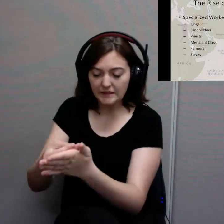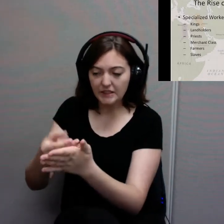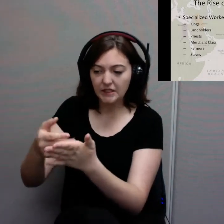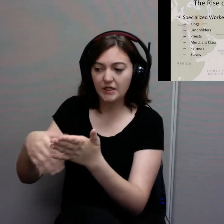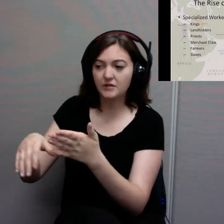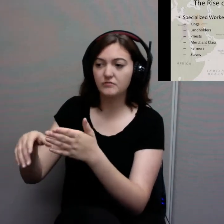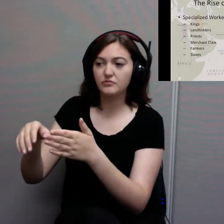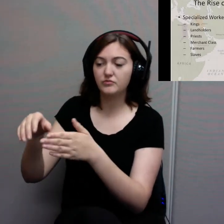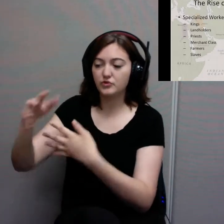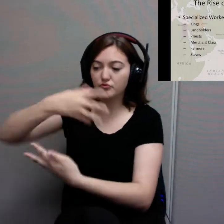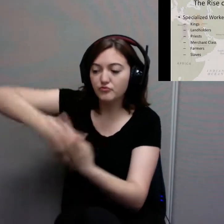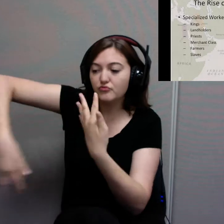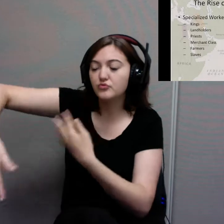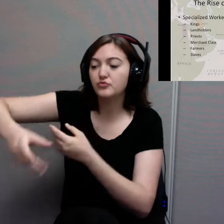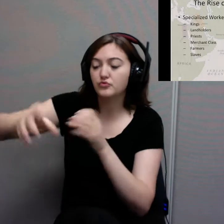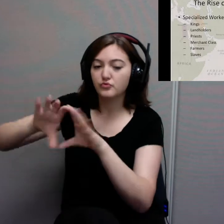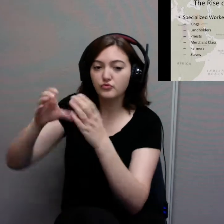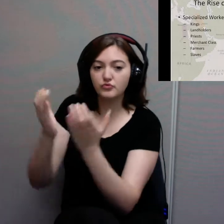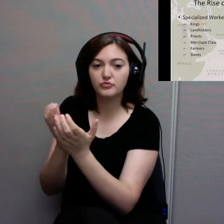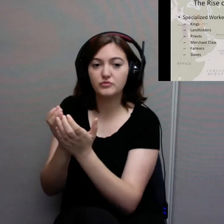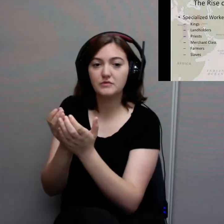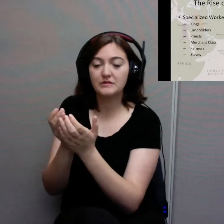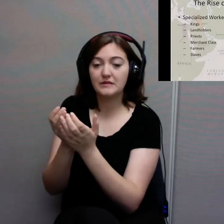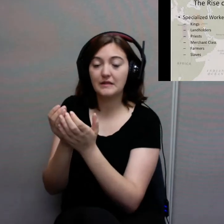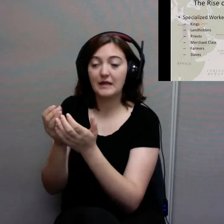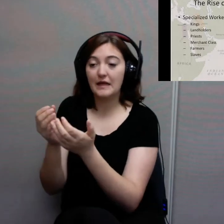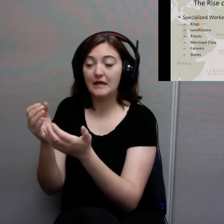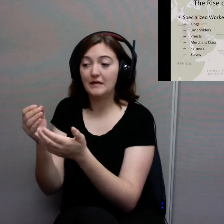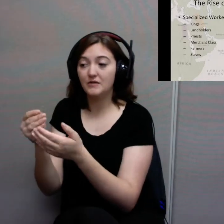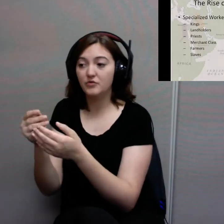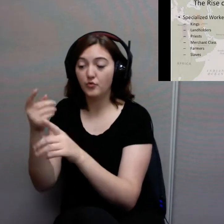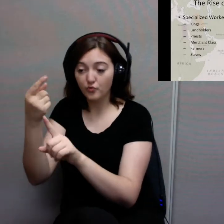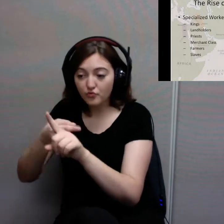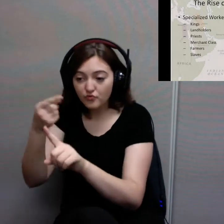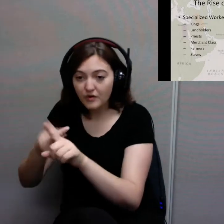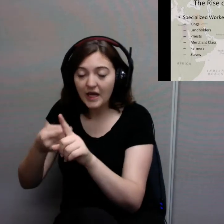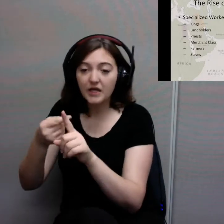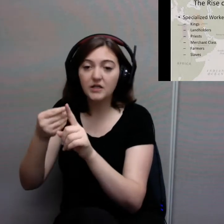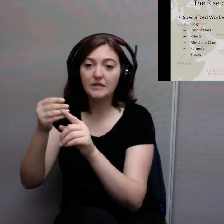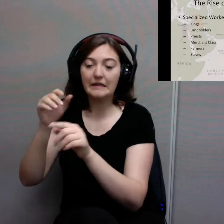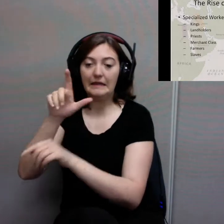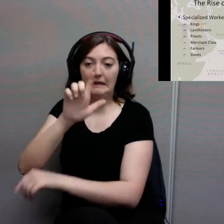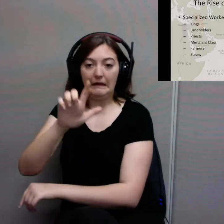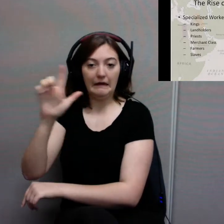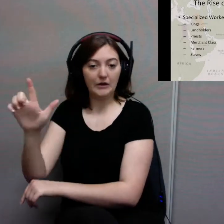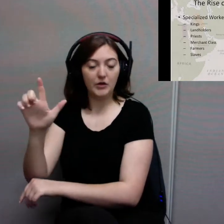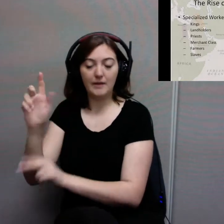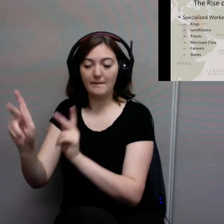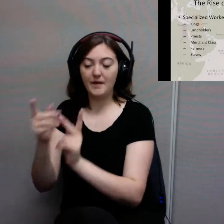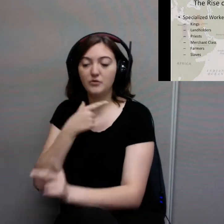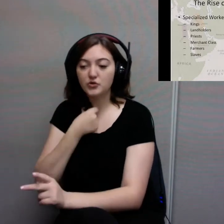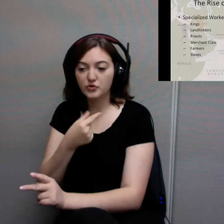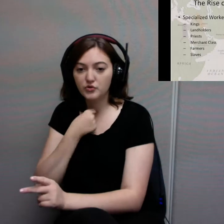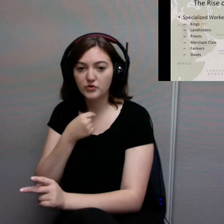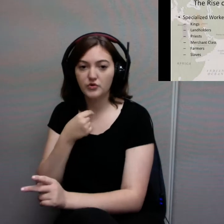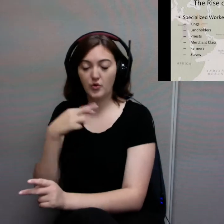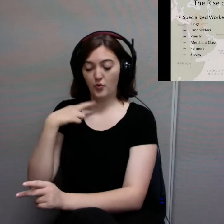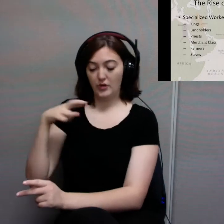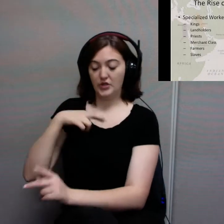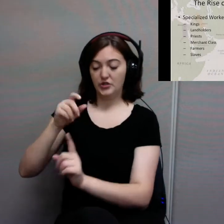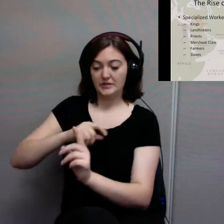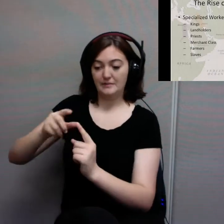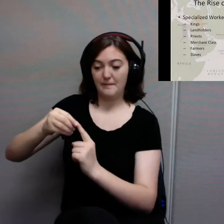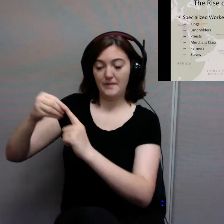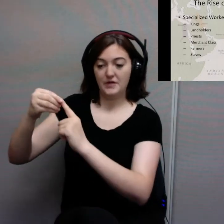to get rent, how to grow things, priests, people who are religious specialists, who don't spend any time farming, but instead